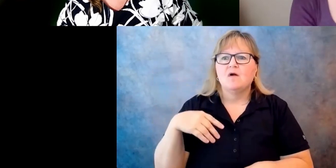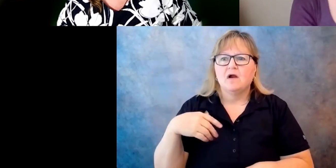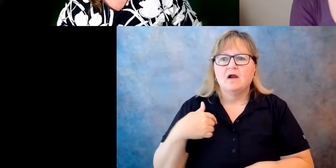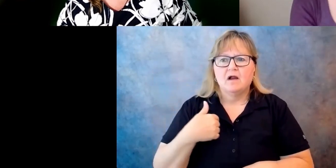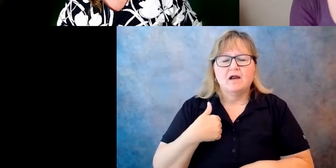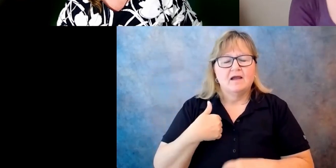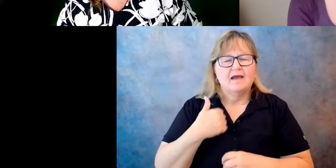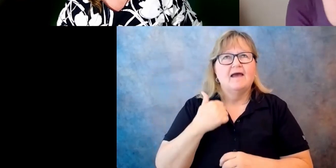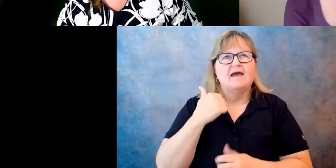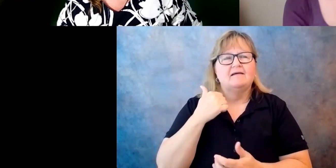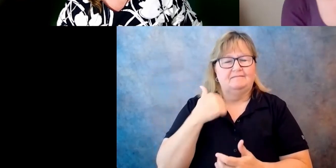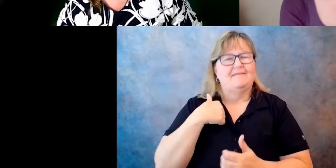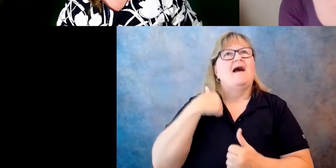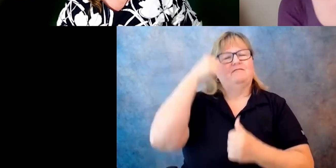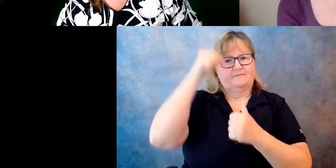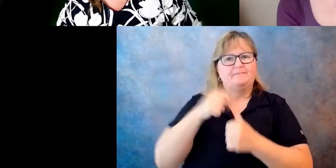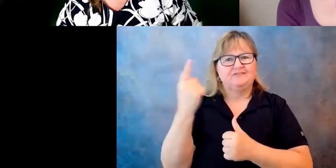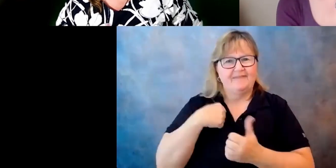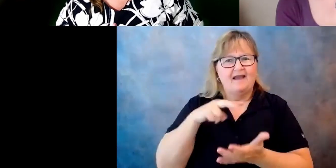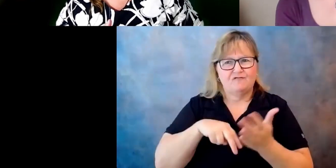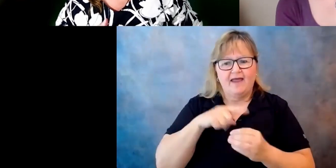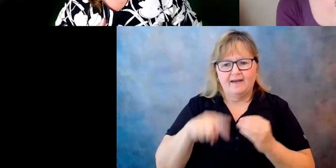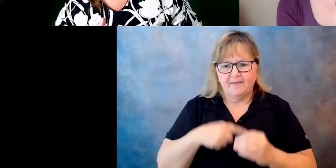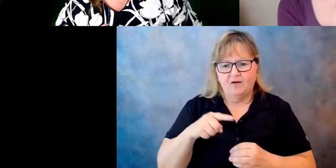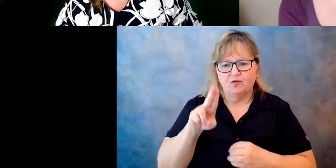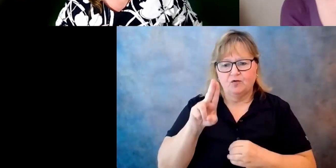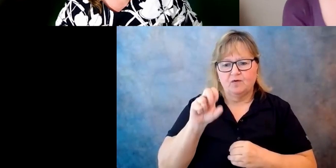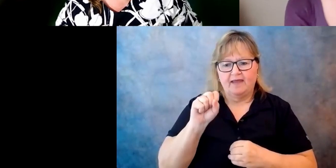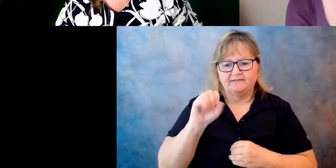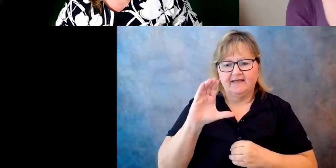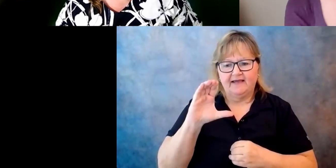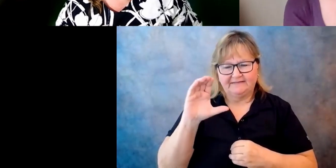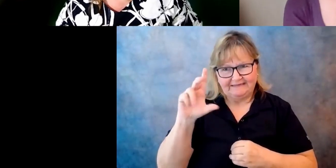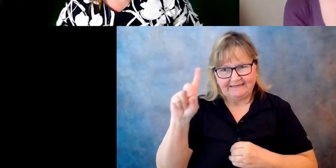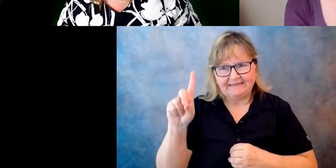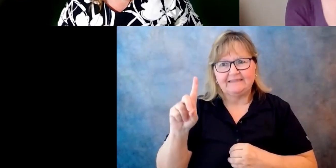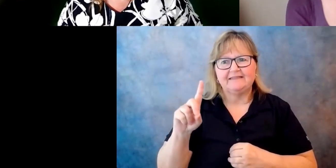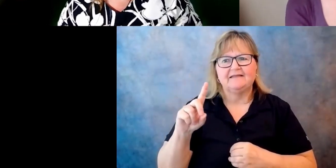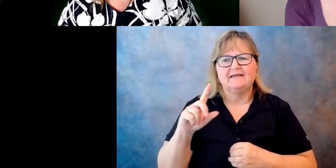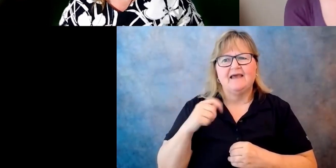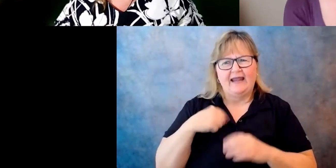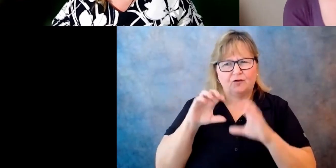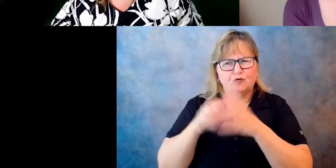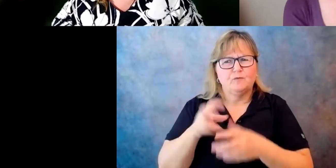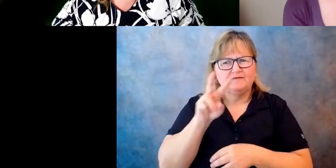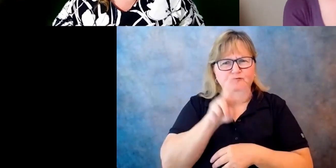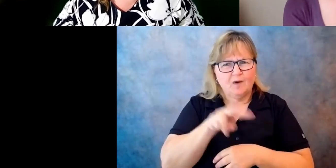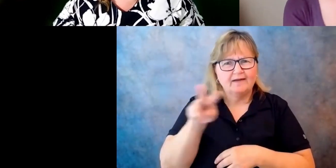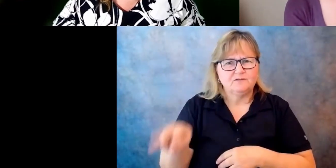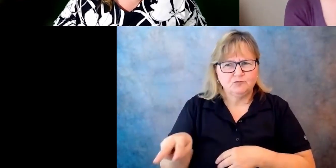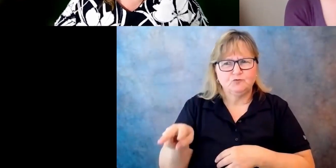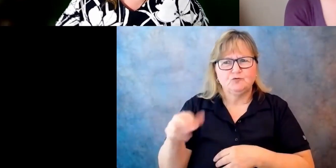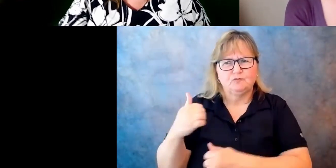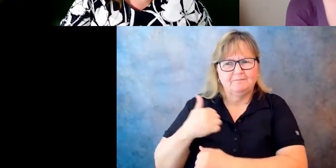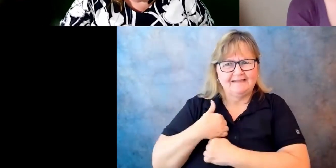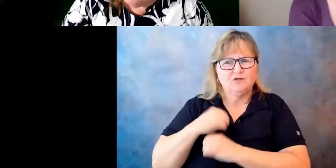UCEDD and CRPD, and that's that, um, it's actually a group of 22, uh, veteran military organizations, and